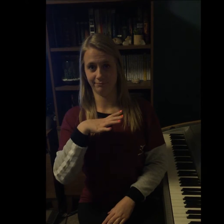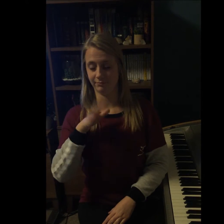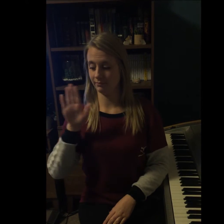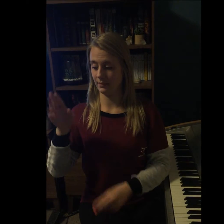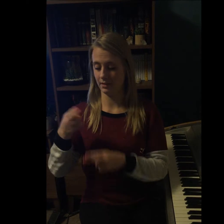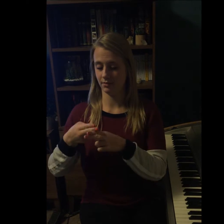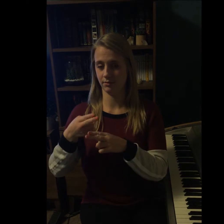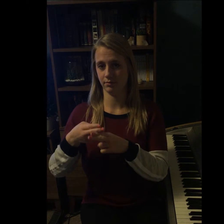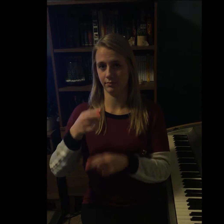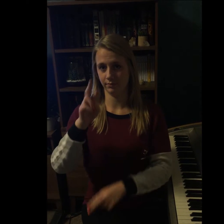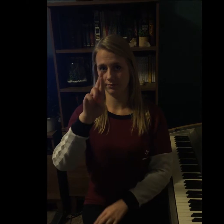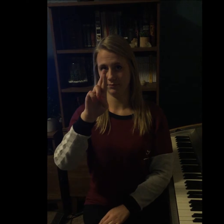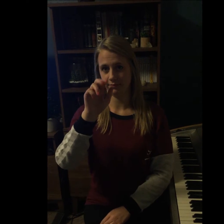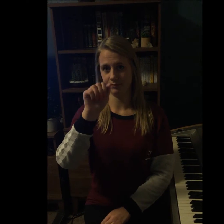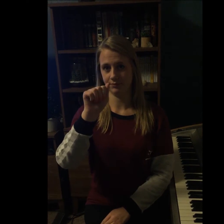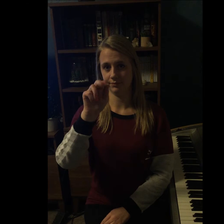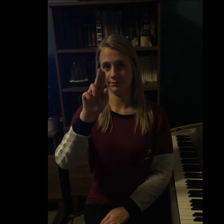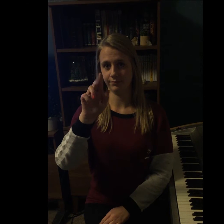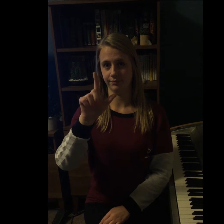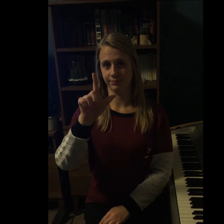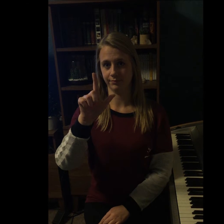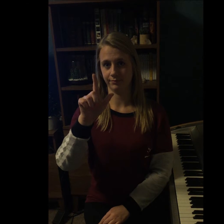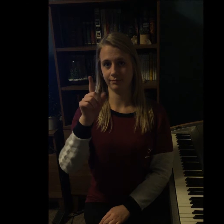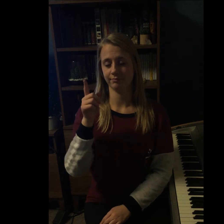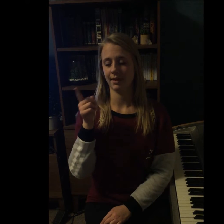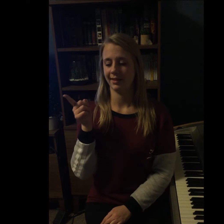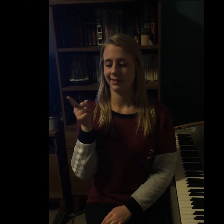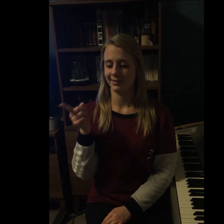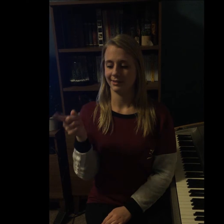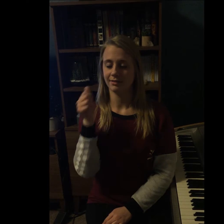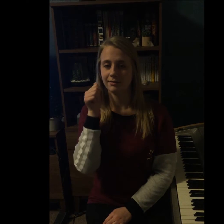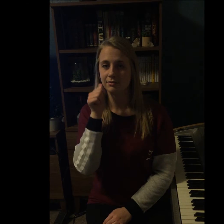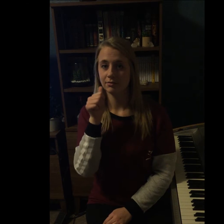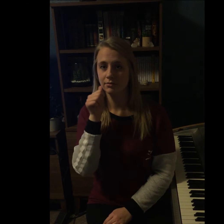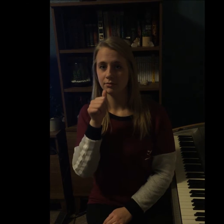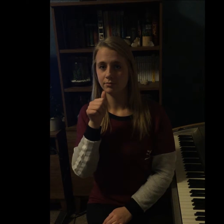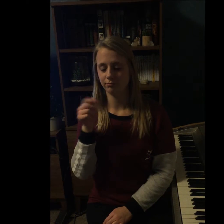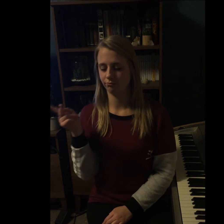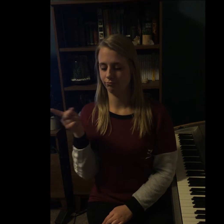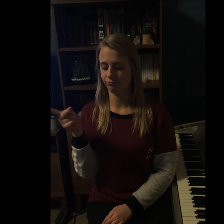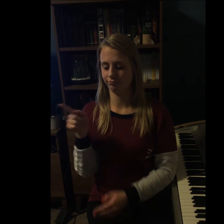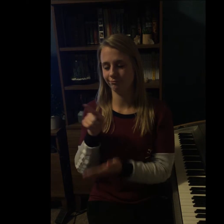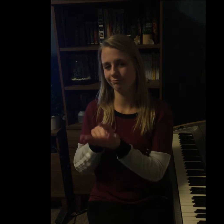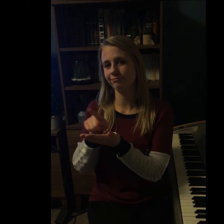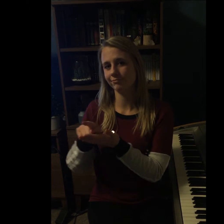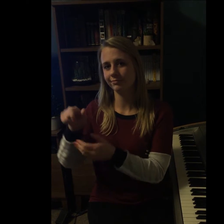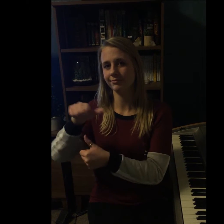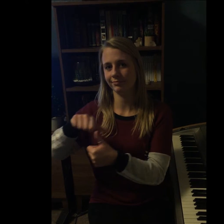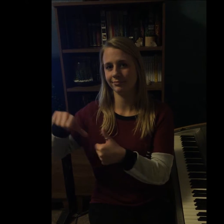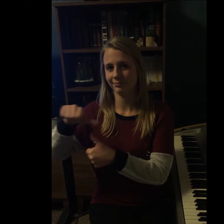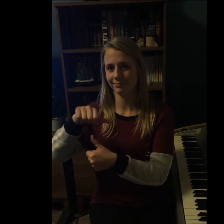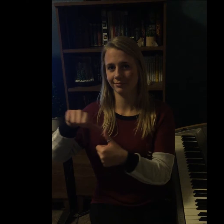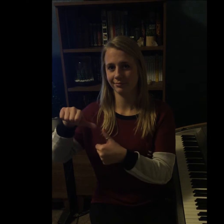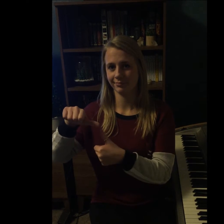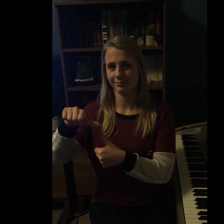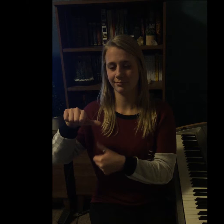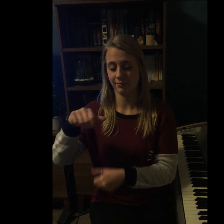find The phantom of the opera